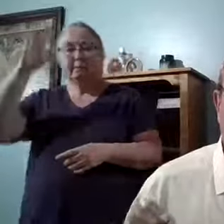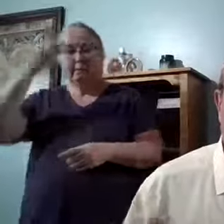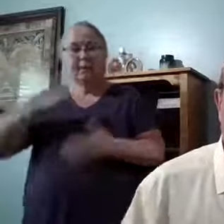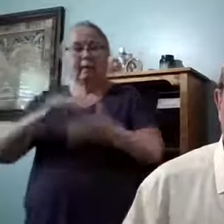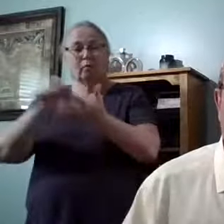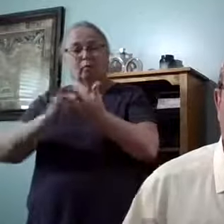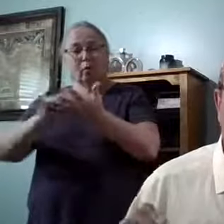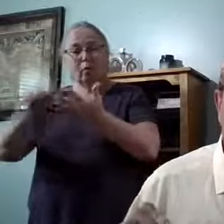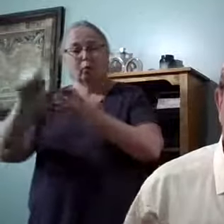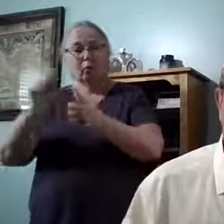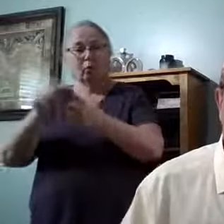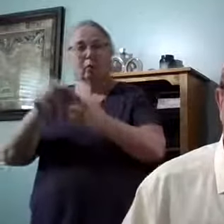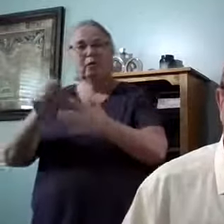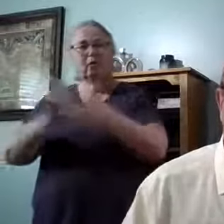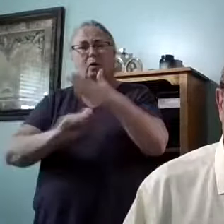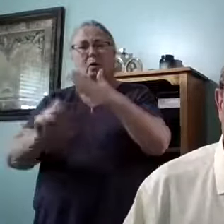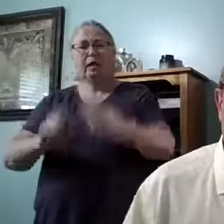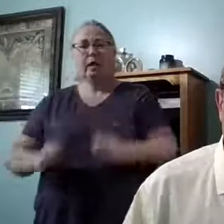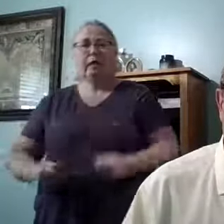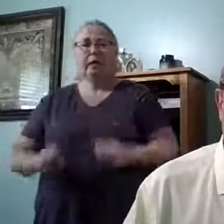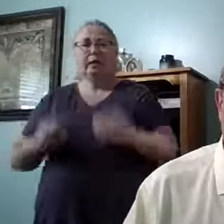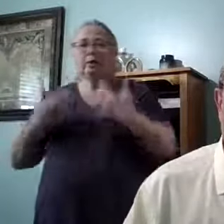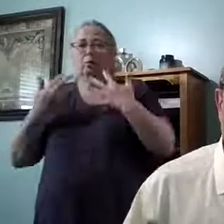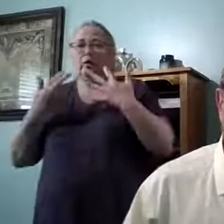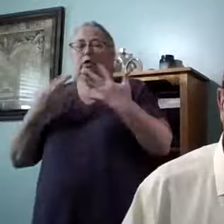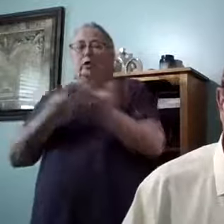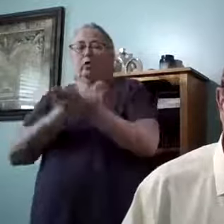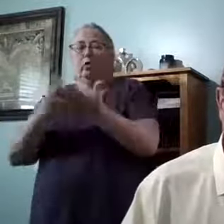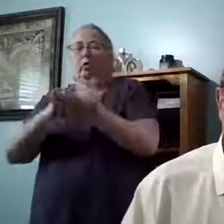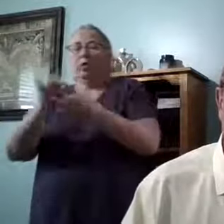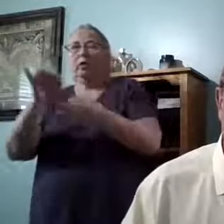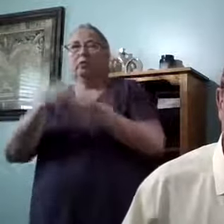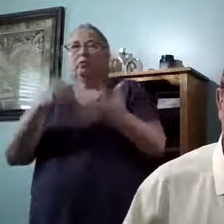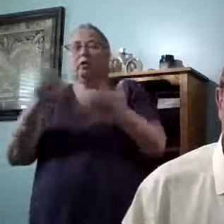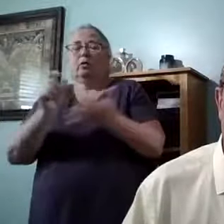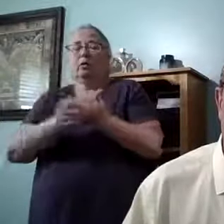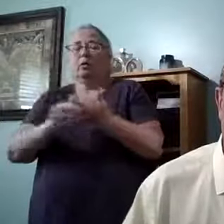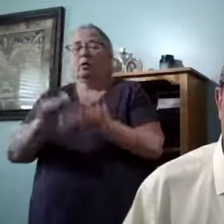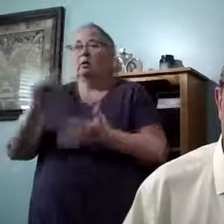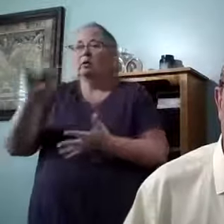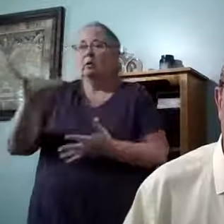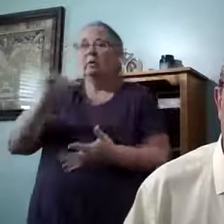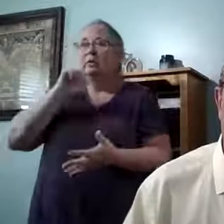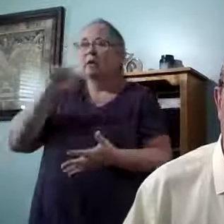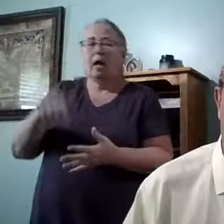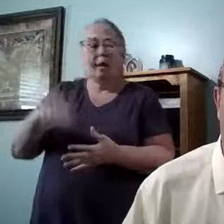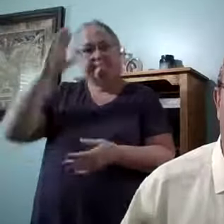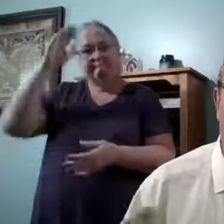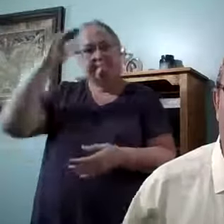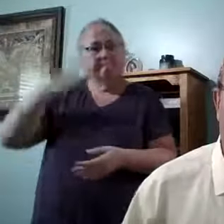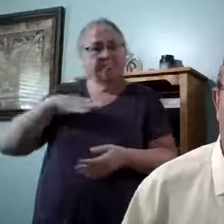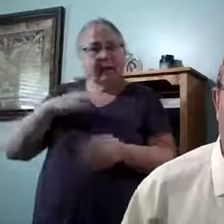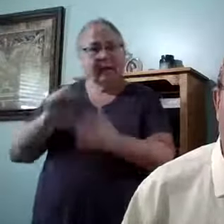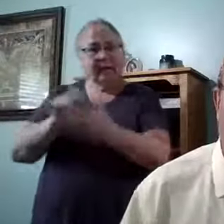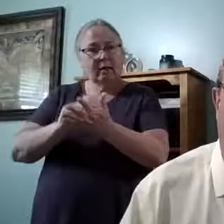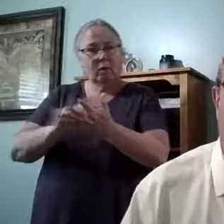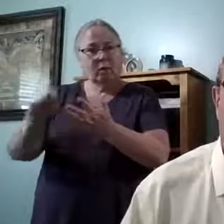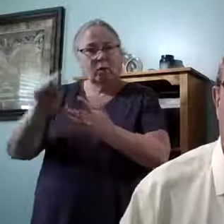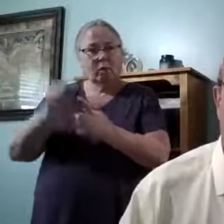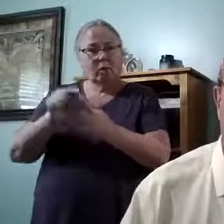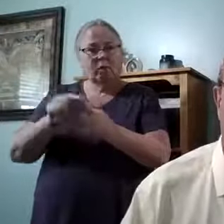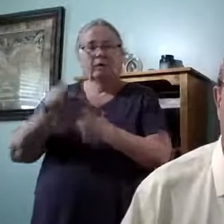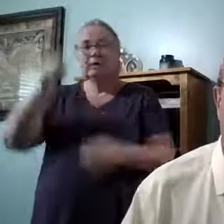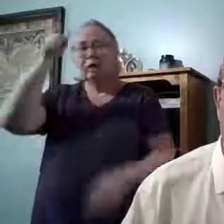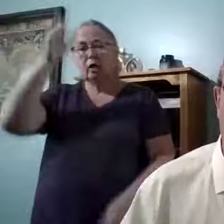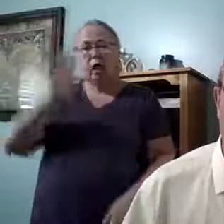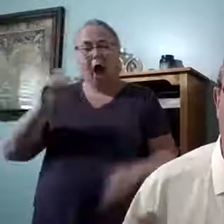they wrote under the inspiration of the Holy Ghost, what they wrote. So these are not man-made words. These are God